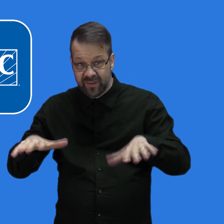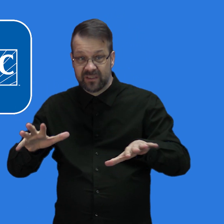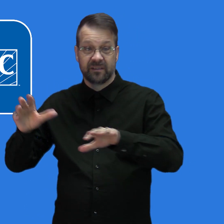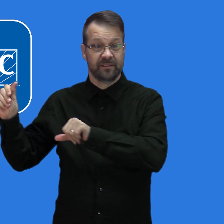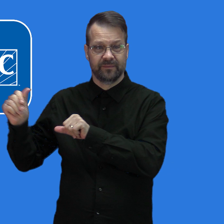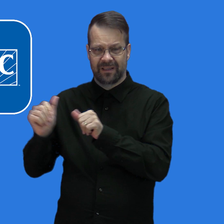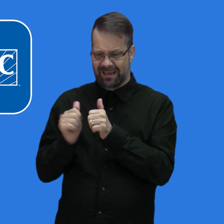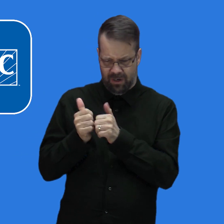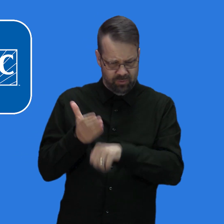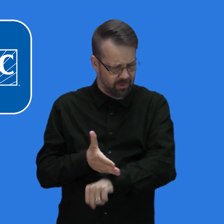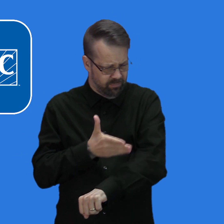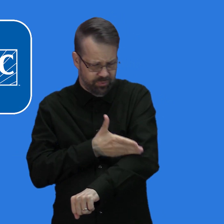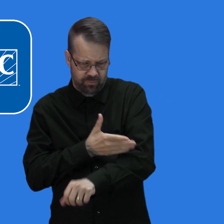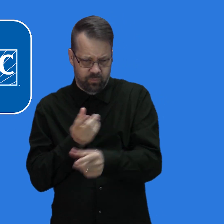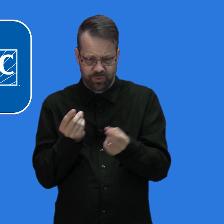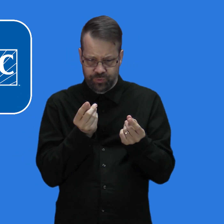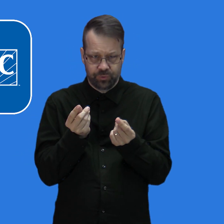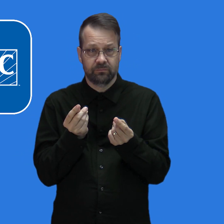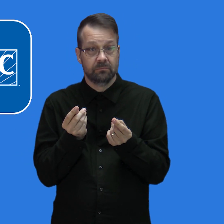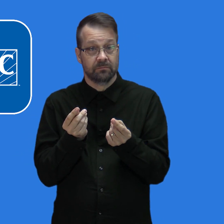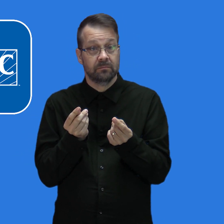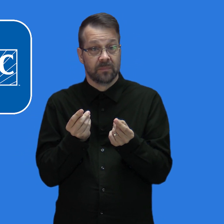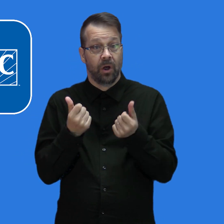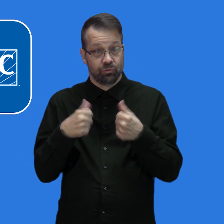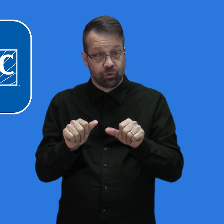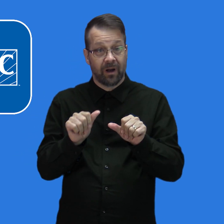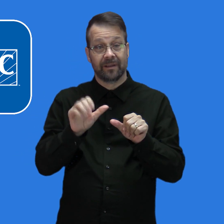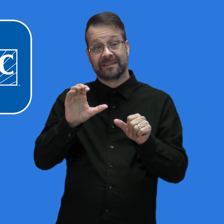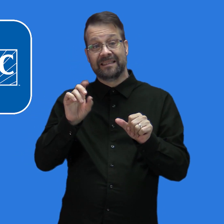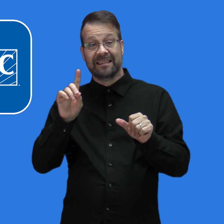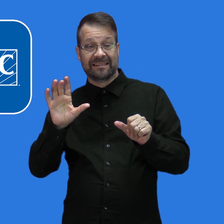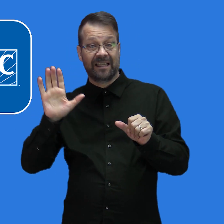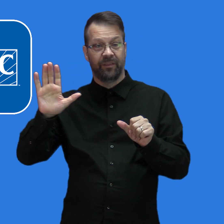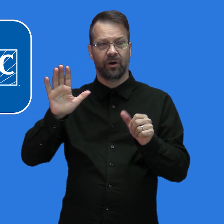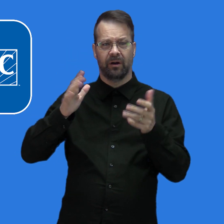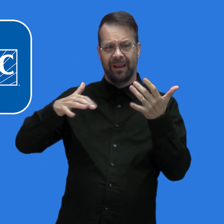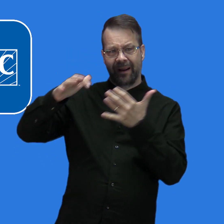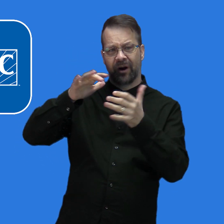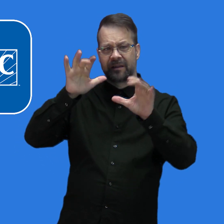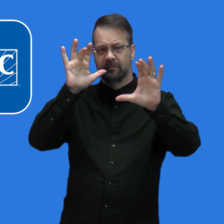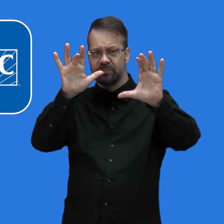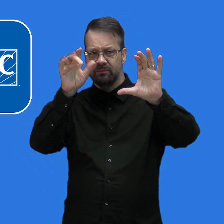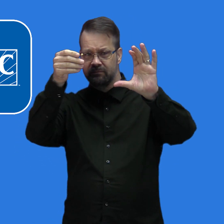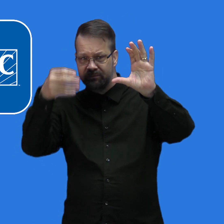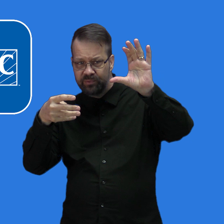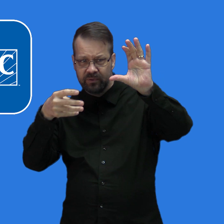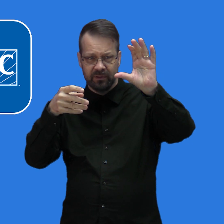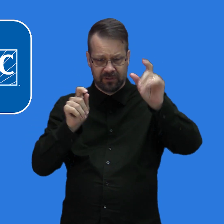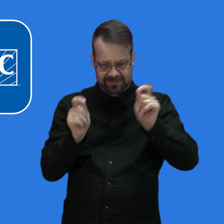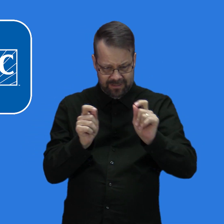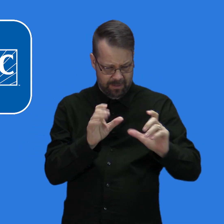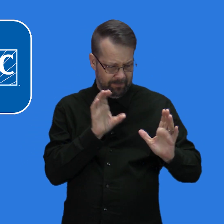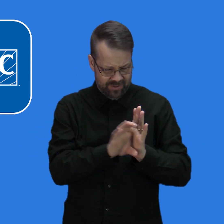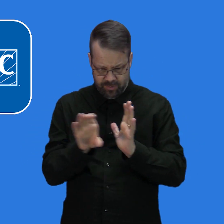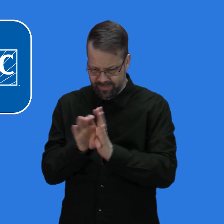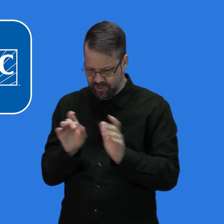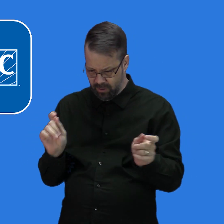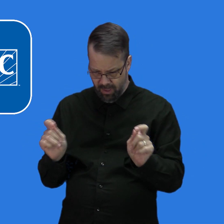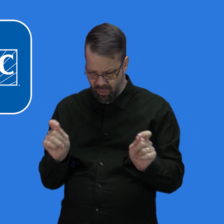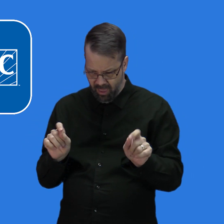home during and after a visit, try CDC's interactive ventilation tool at the website below.